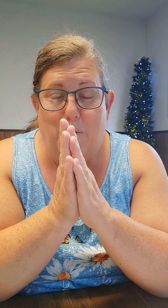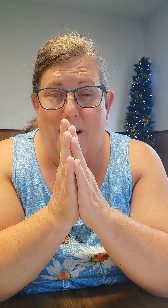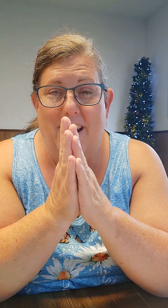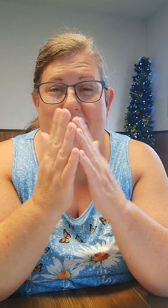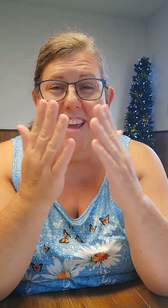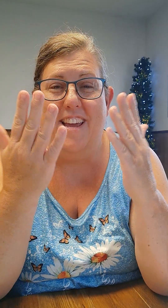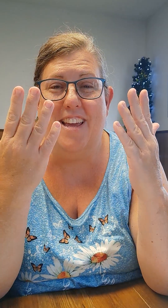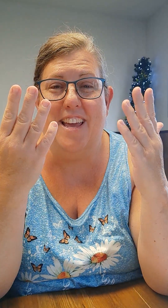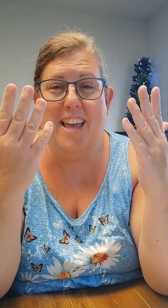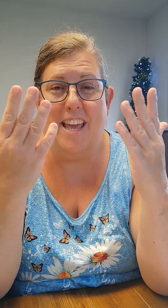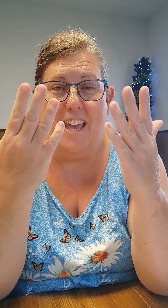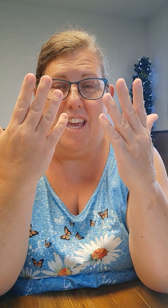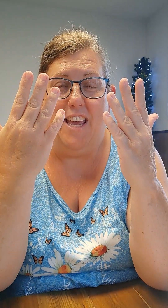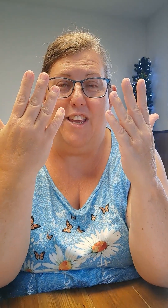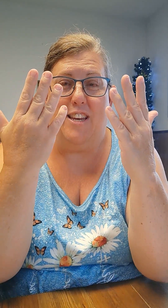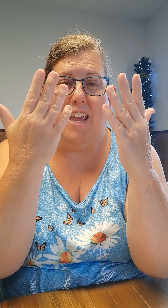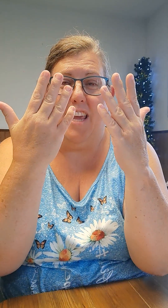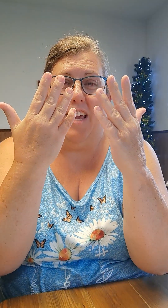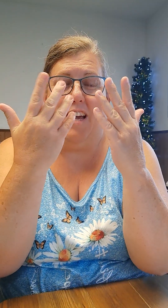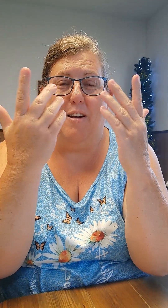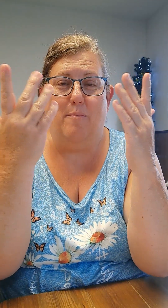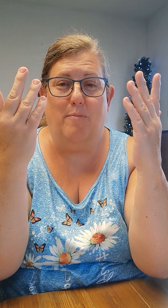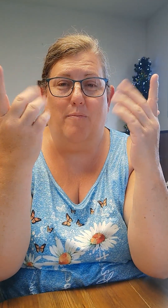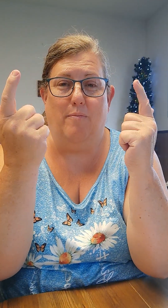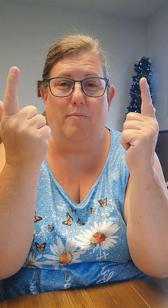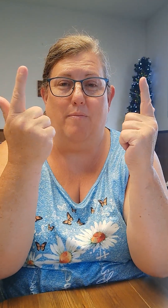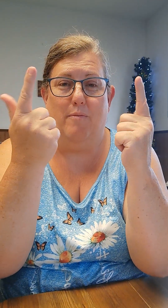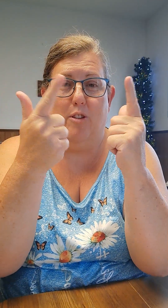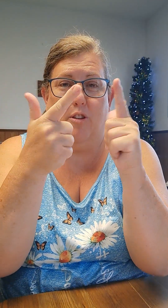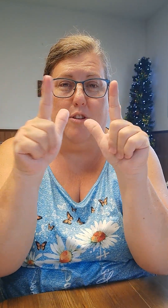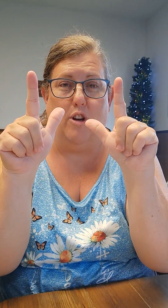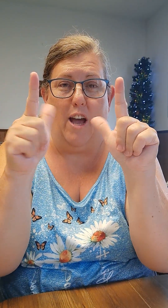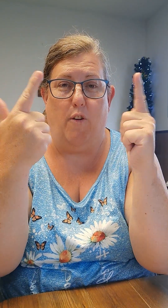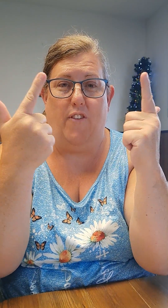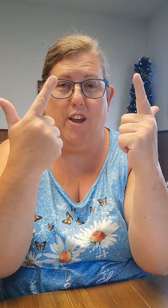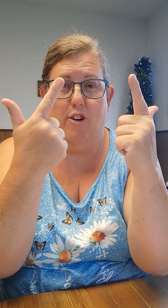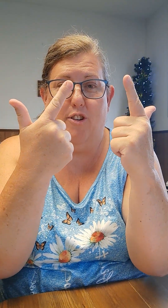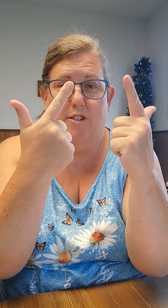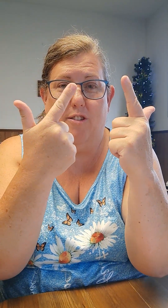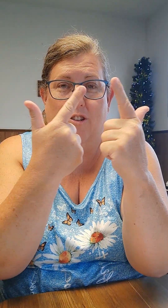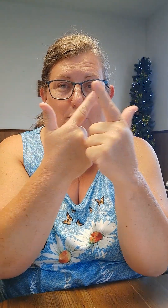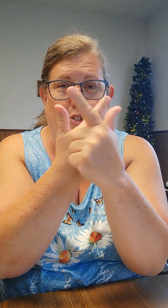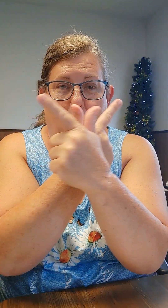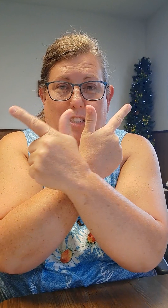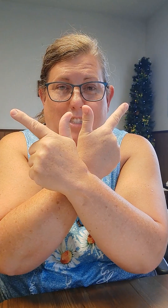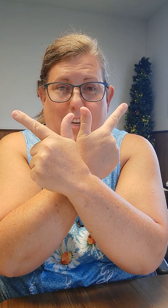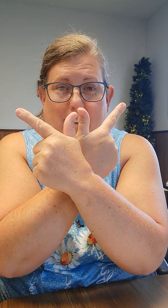one, you take, um, your L finger. Cross it.